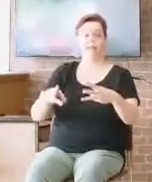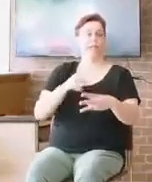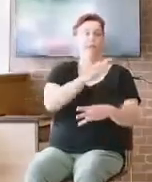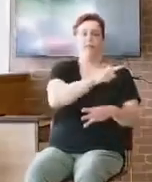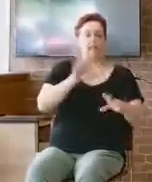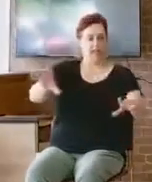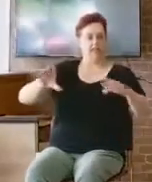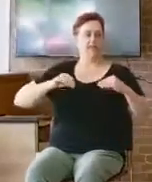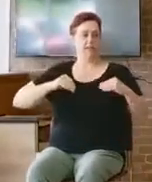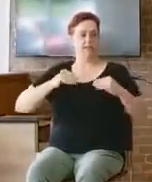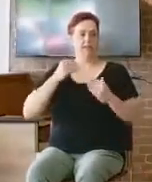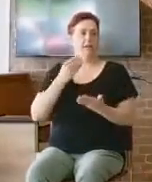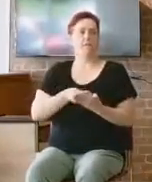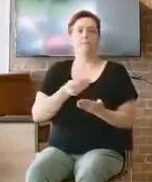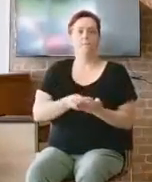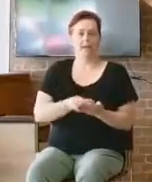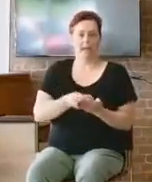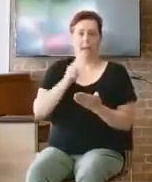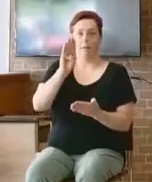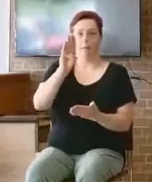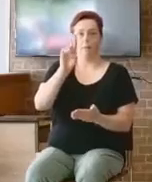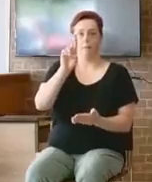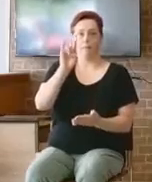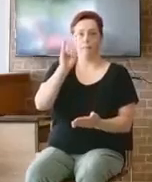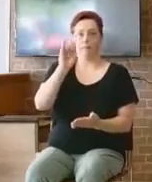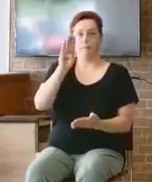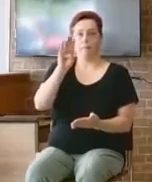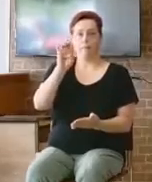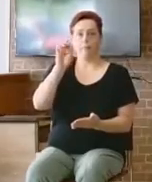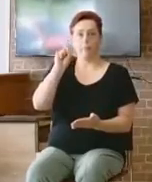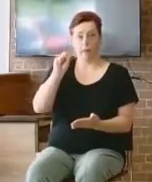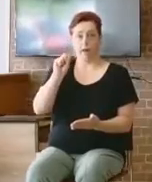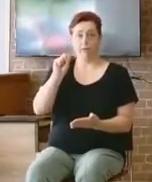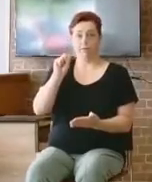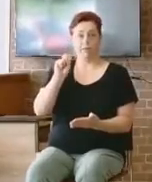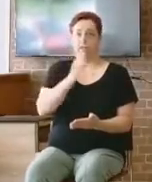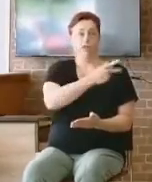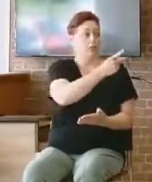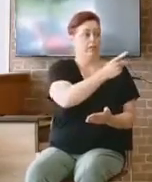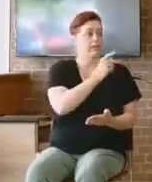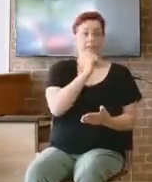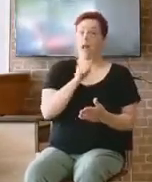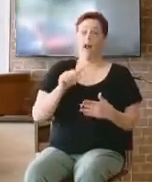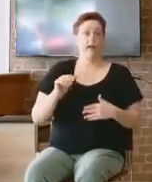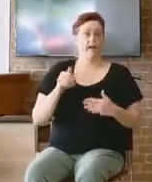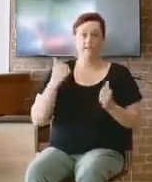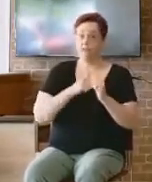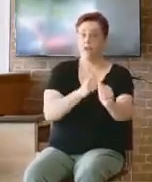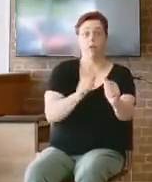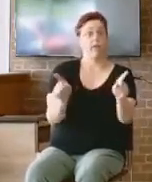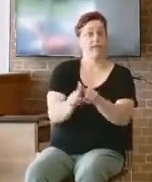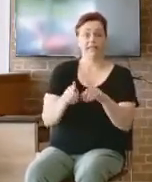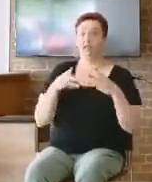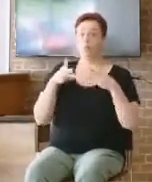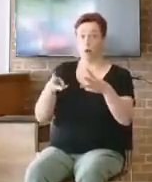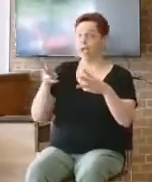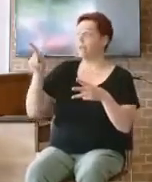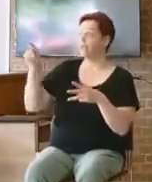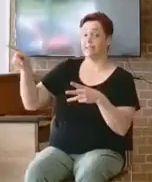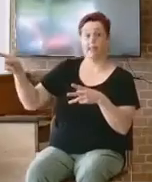sons, they didn't walk in the way that Samuel did. Samuel was somebody that served God from his childhood. Do you guys remember that? Back in the very beginning of